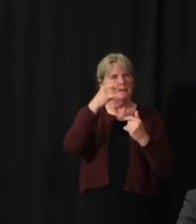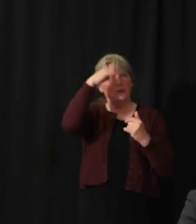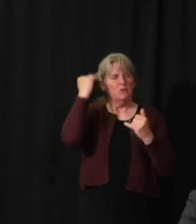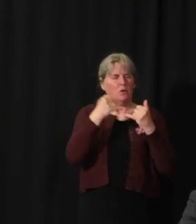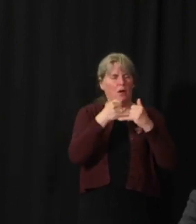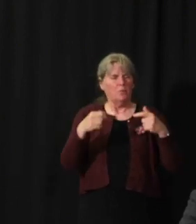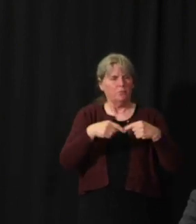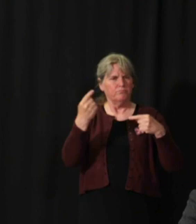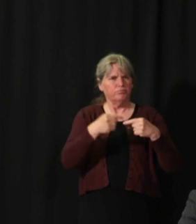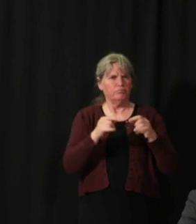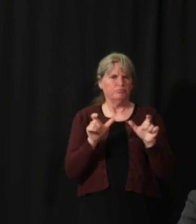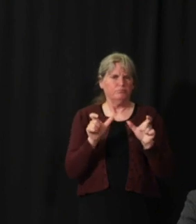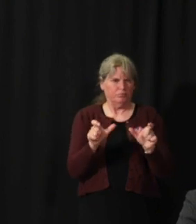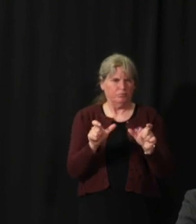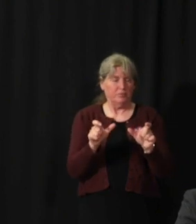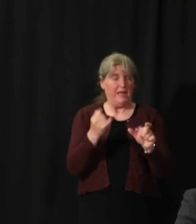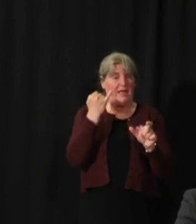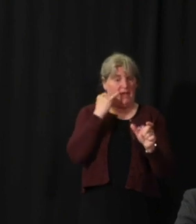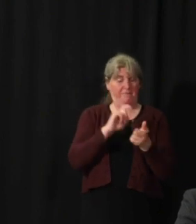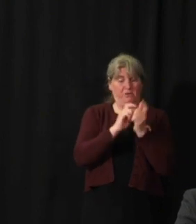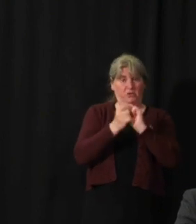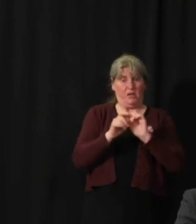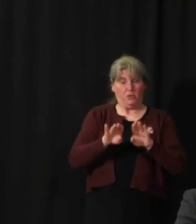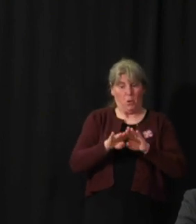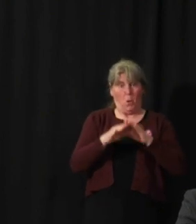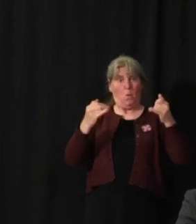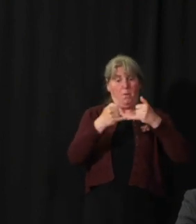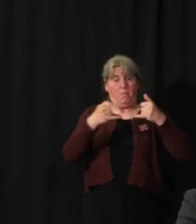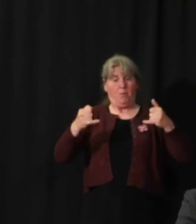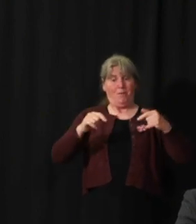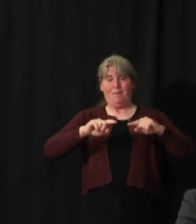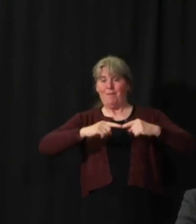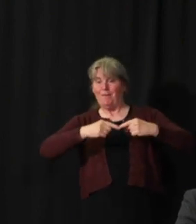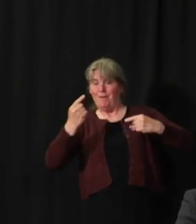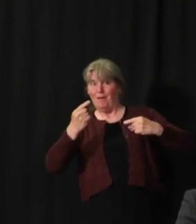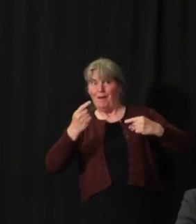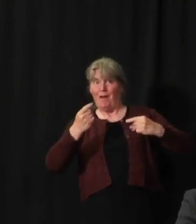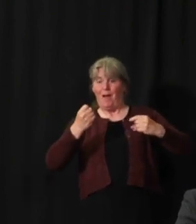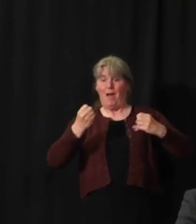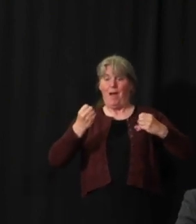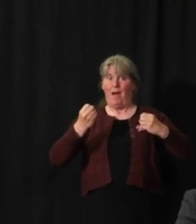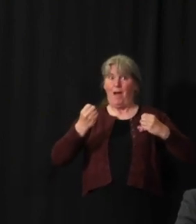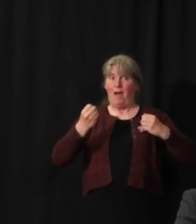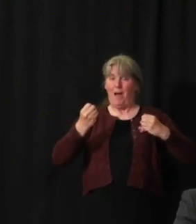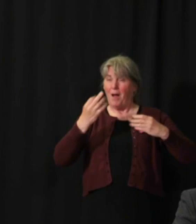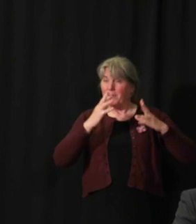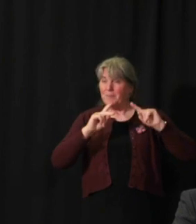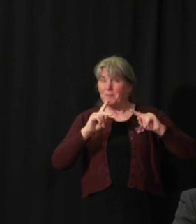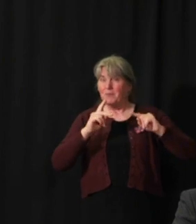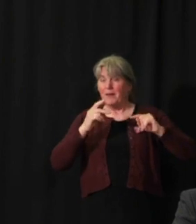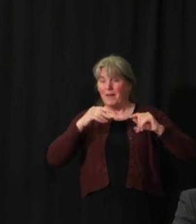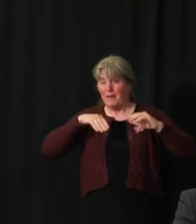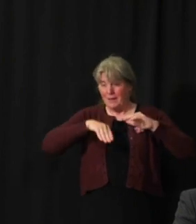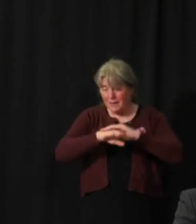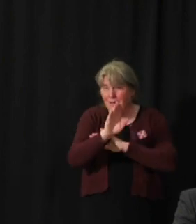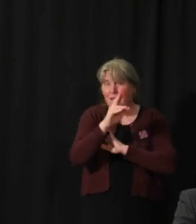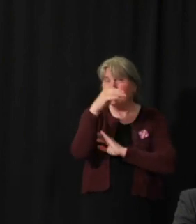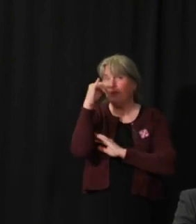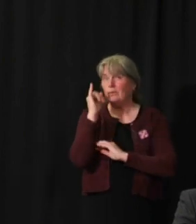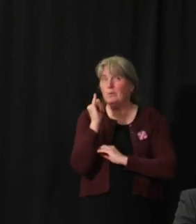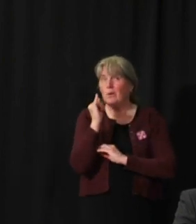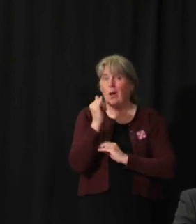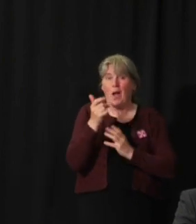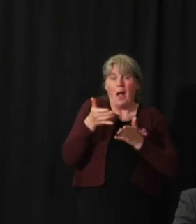when importation risk changes, then how much can we tolerate, for instance, loosening some of our border restrictions? And